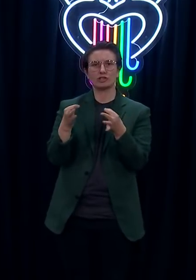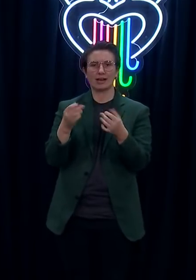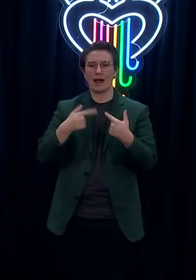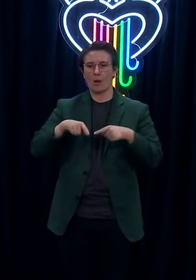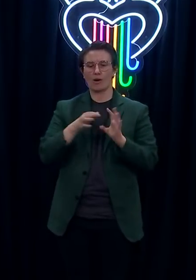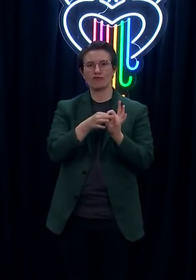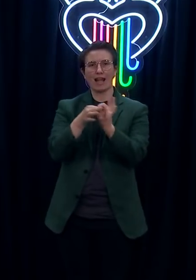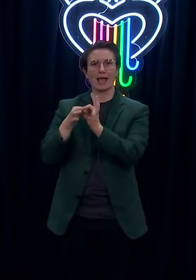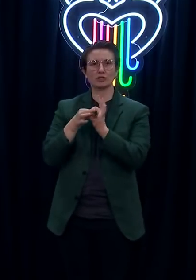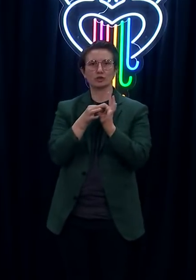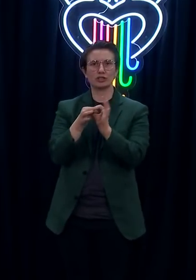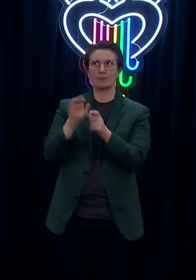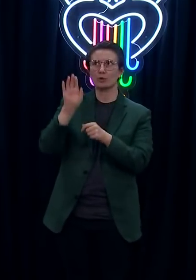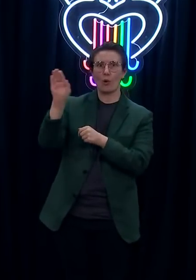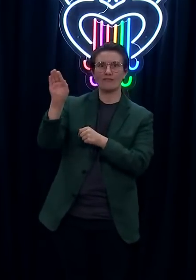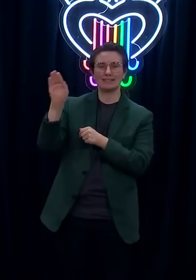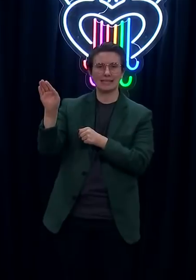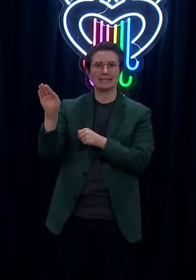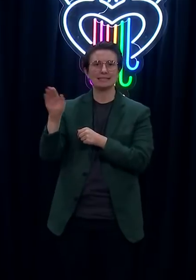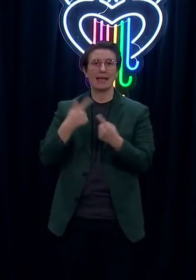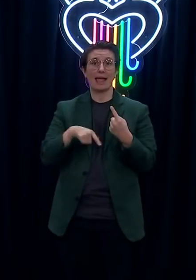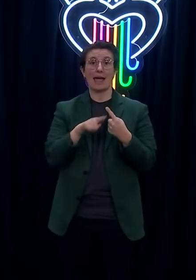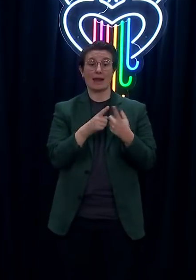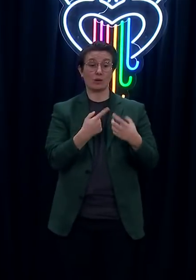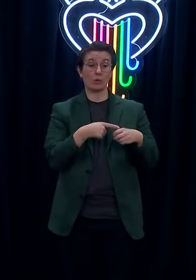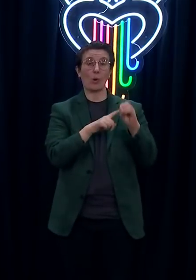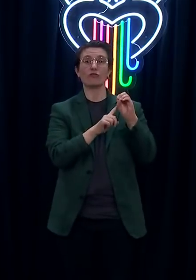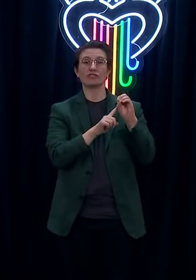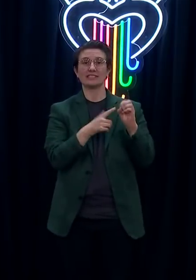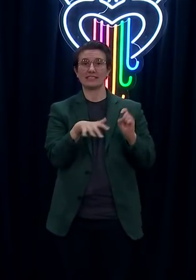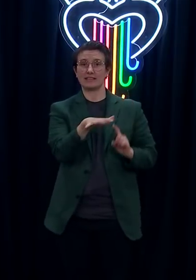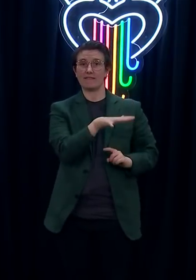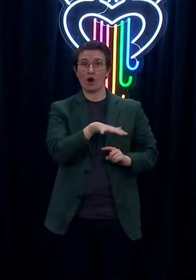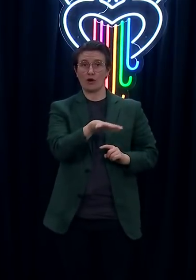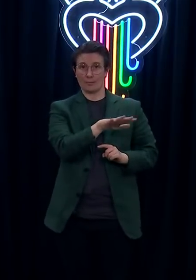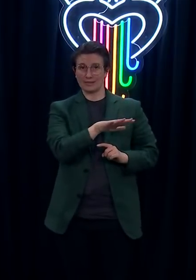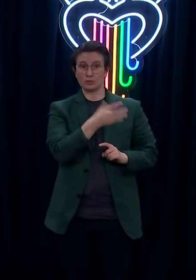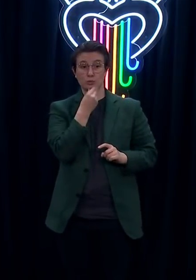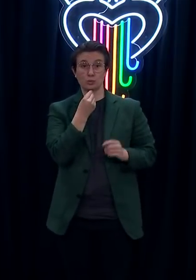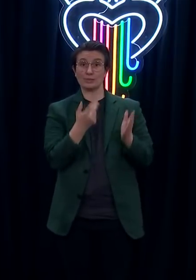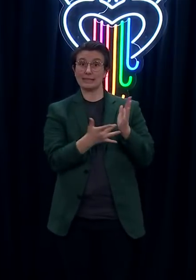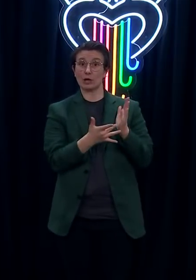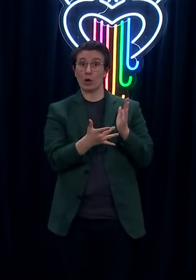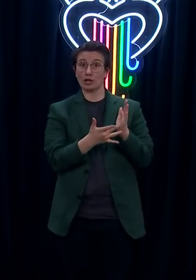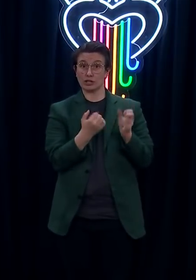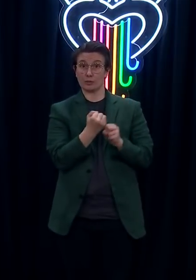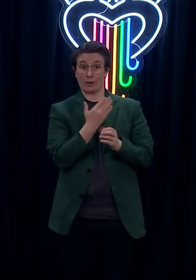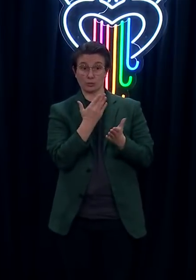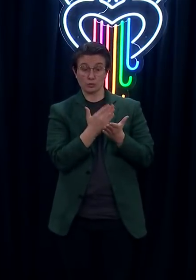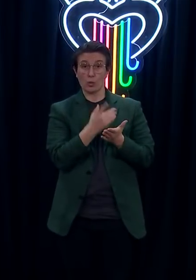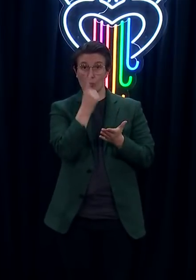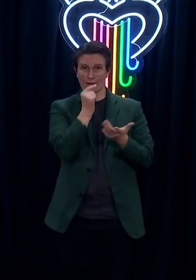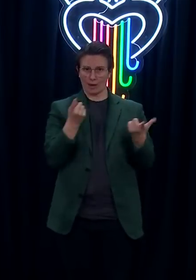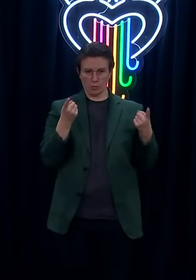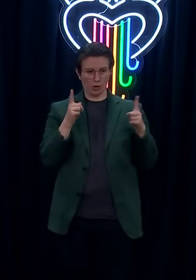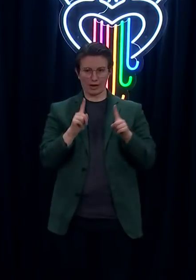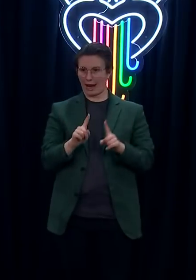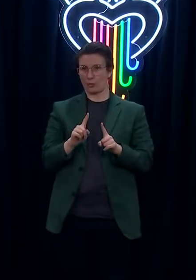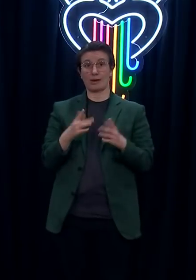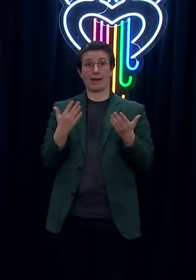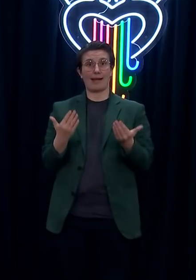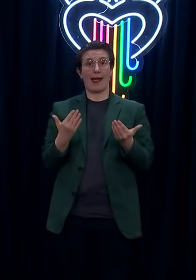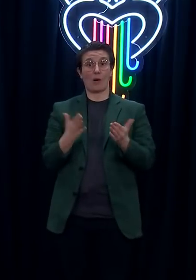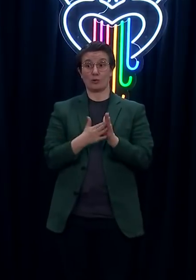environment at home, using technology to support that isolation pilot, and seeing whether we can work up in a vaccinated environment,